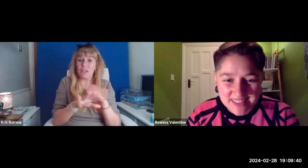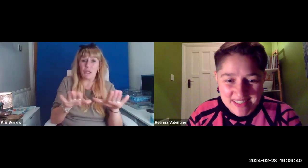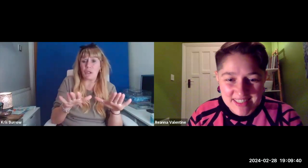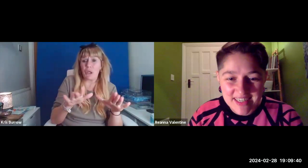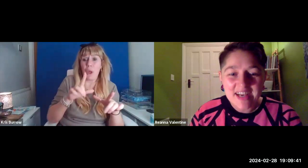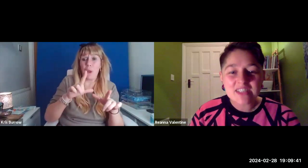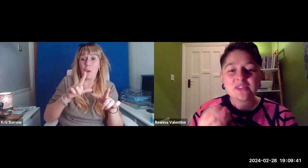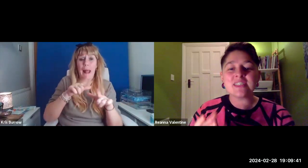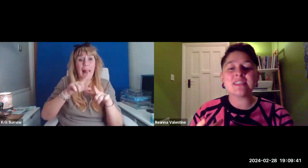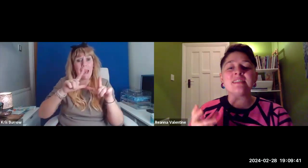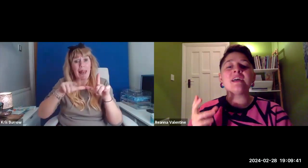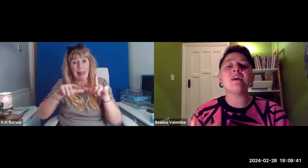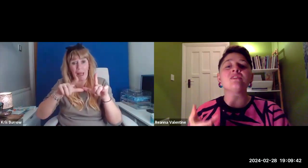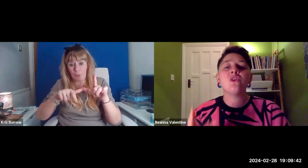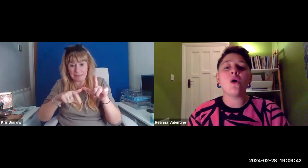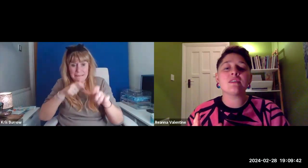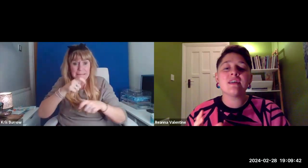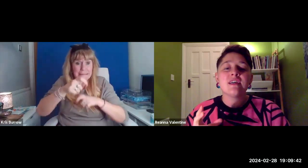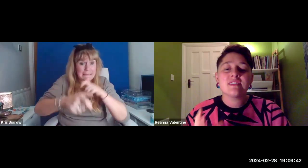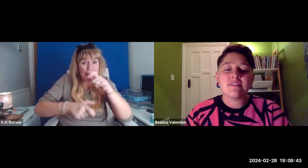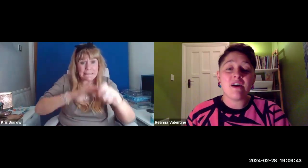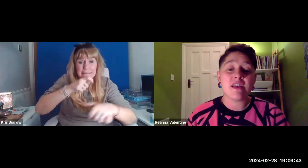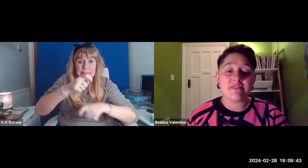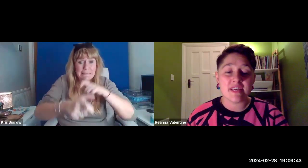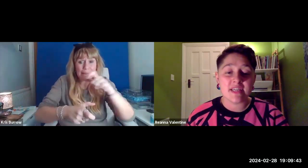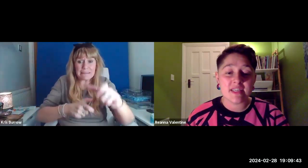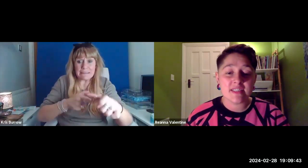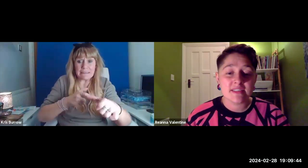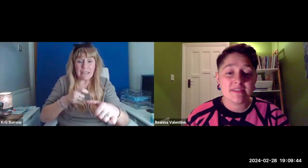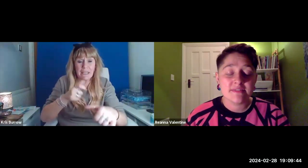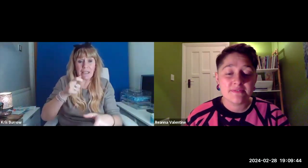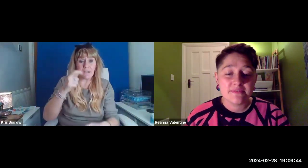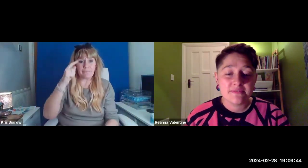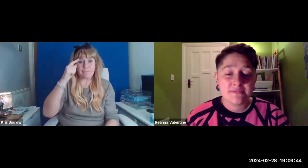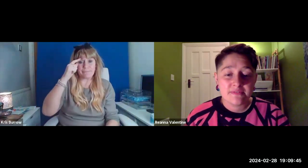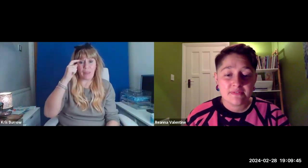intuition. Tradition does not survive here.